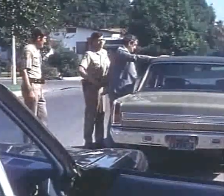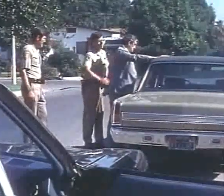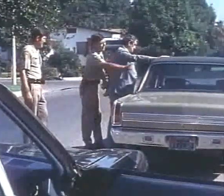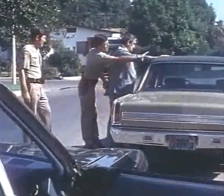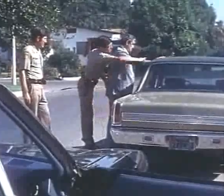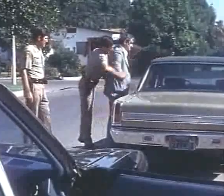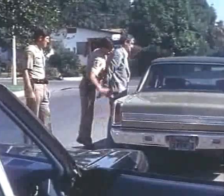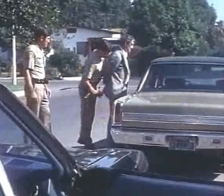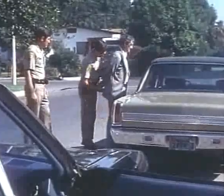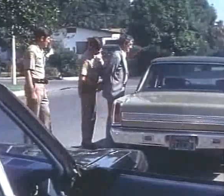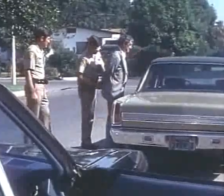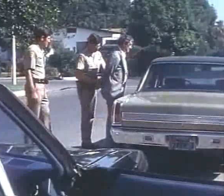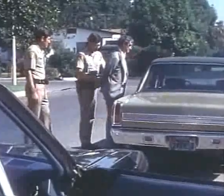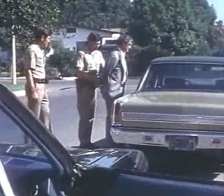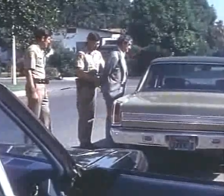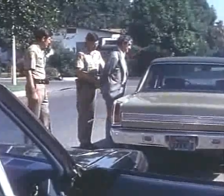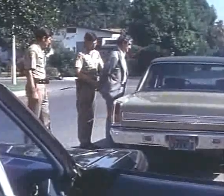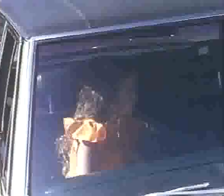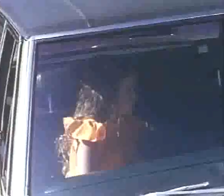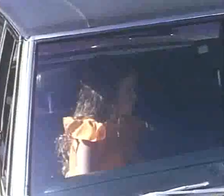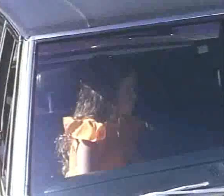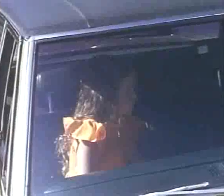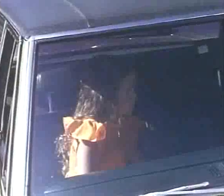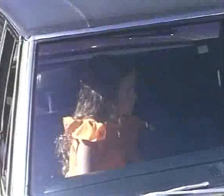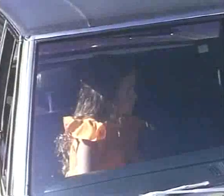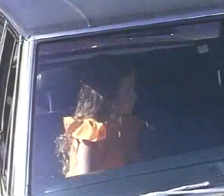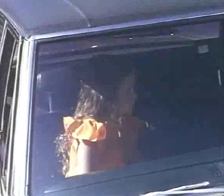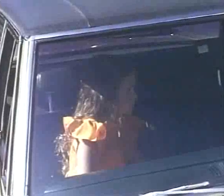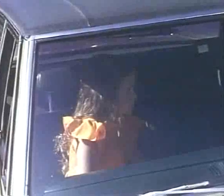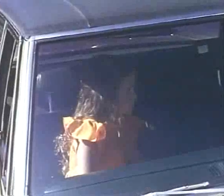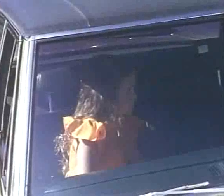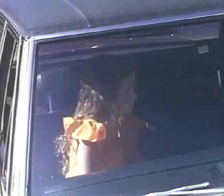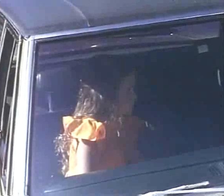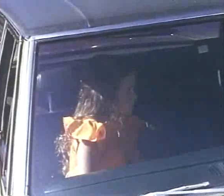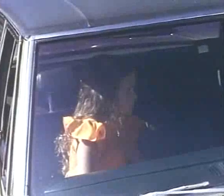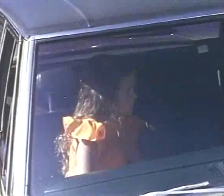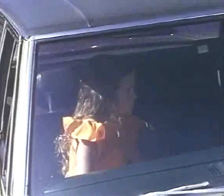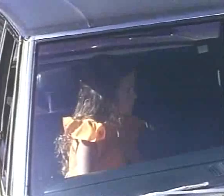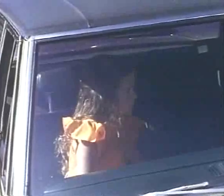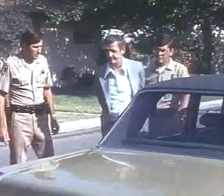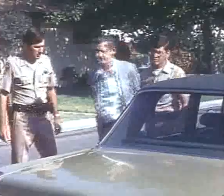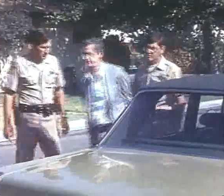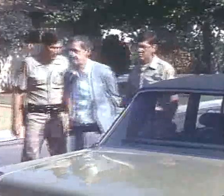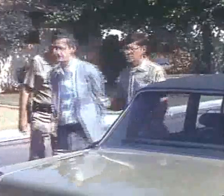police will arrest